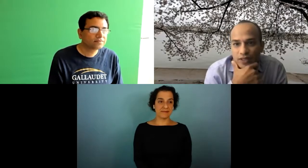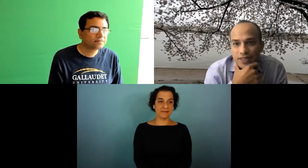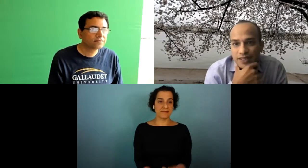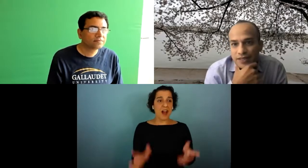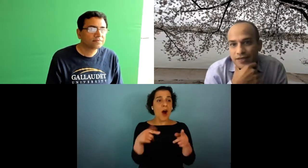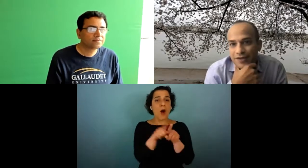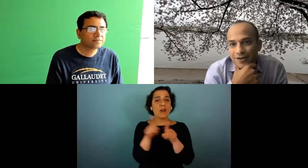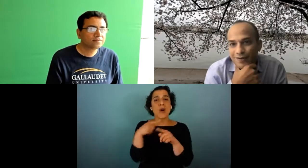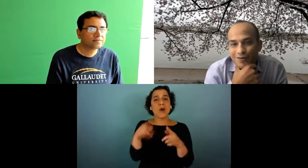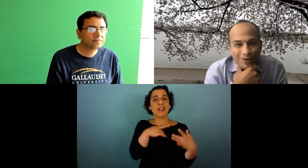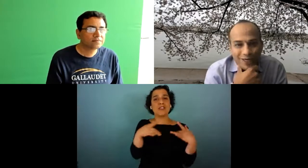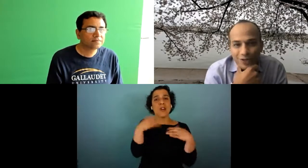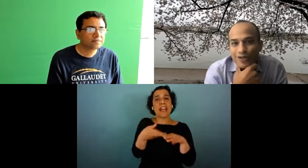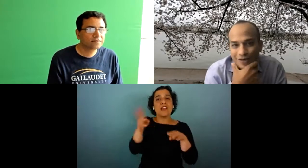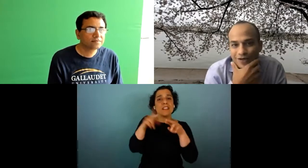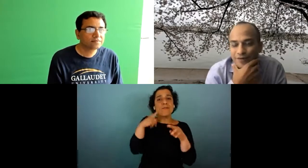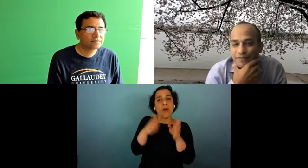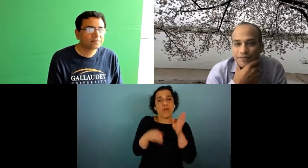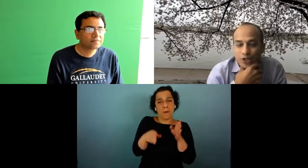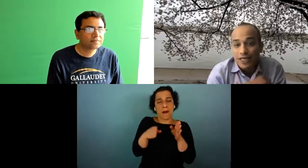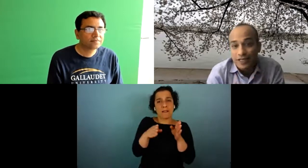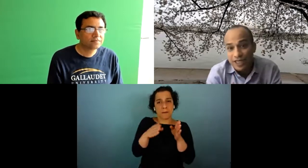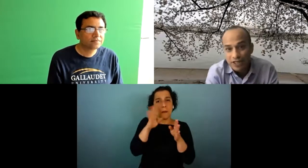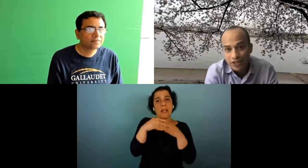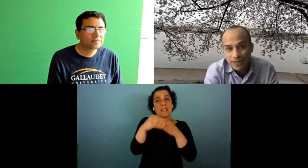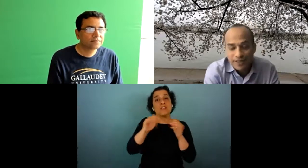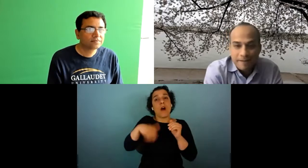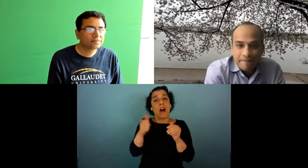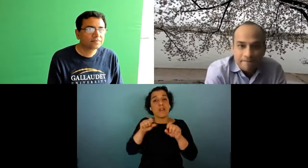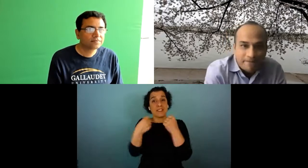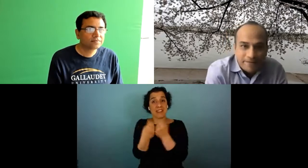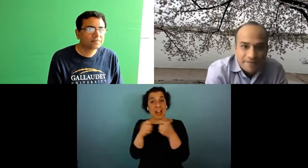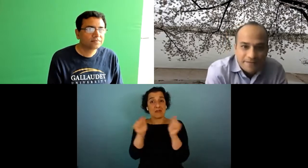robots uh could lead to other societal challenges